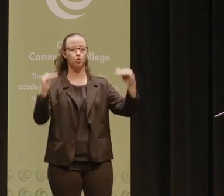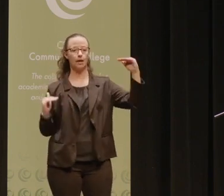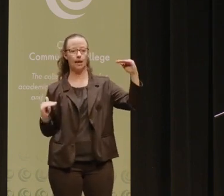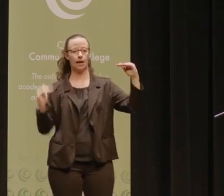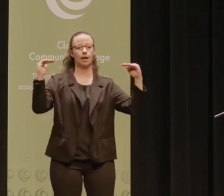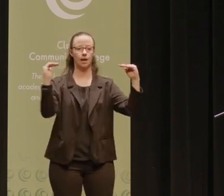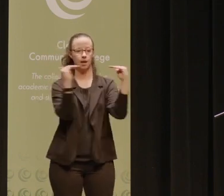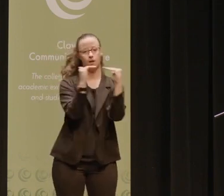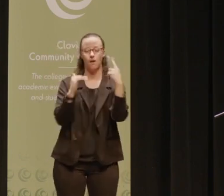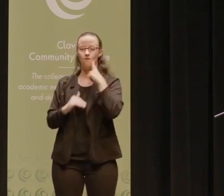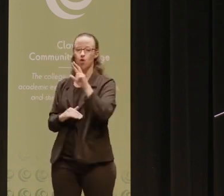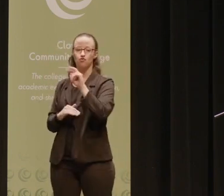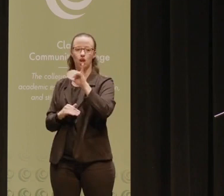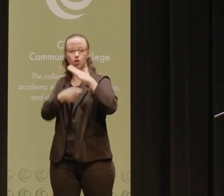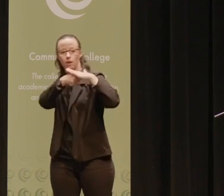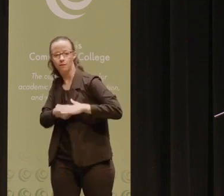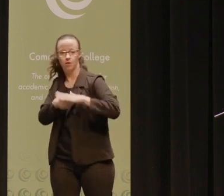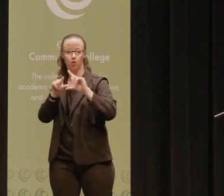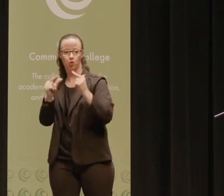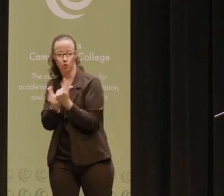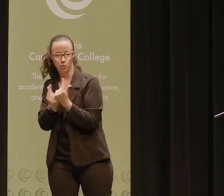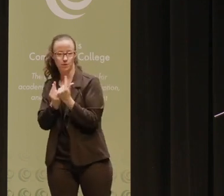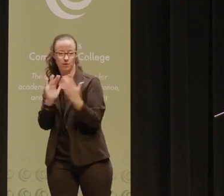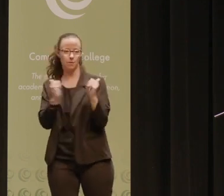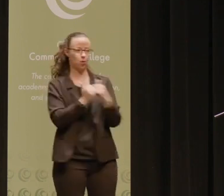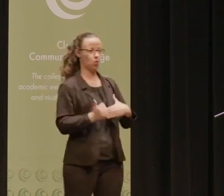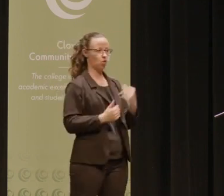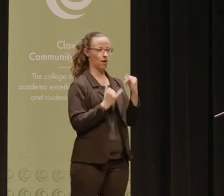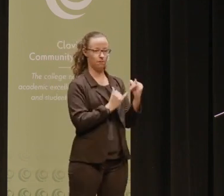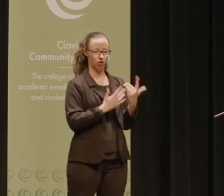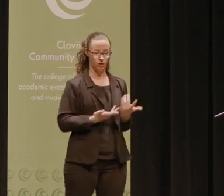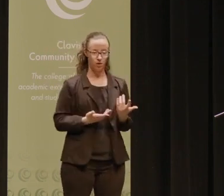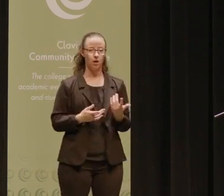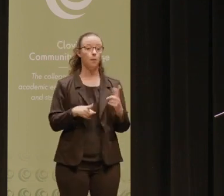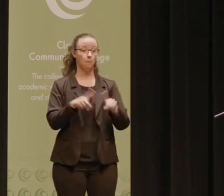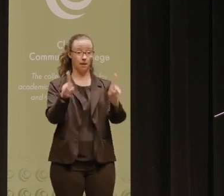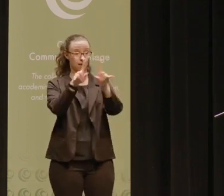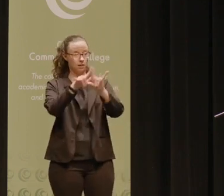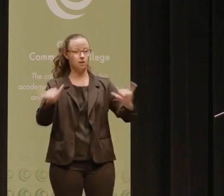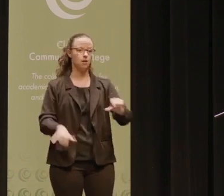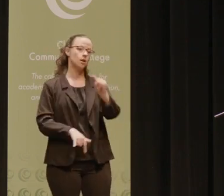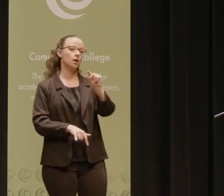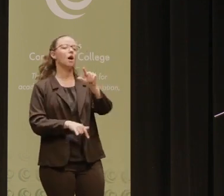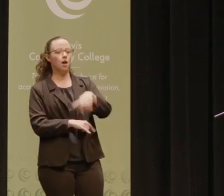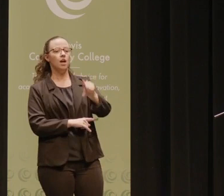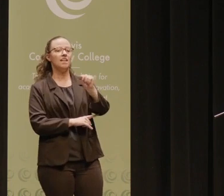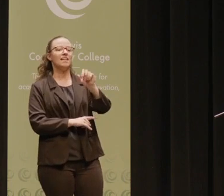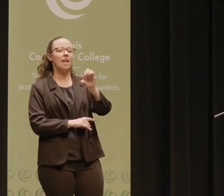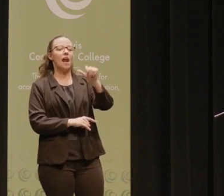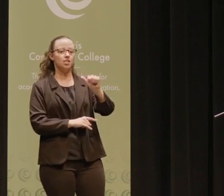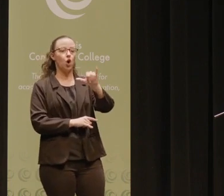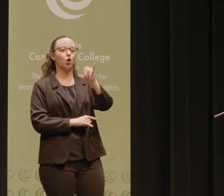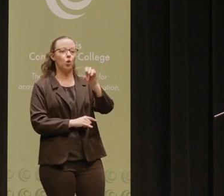between racially minoritized students and their white peers. Yet at the same time, Tata Yoso's community cultural wealth